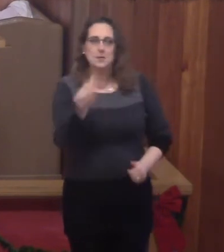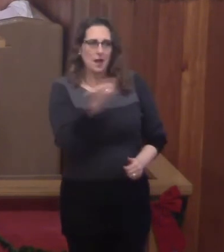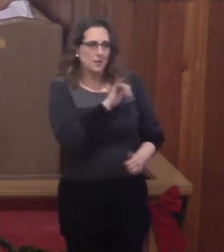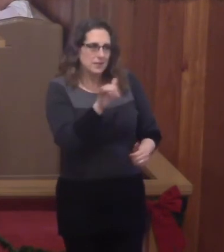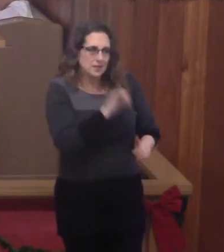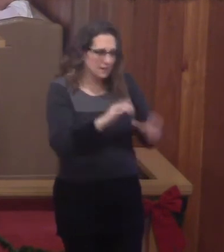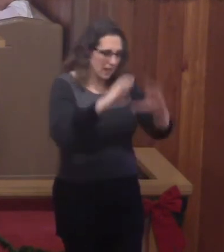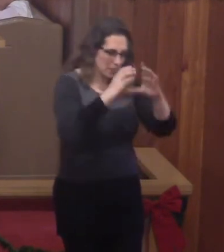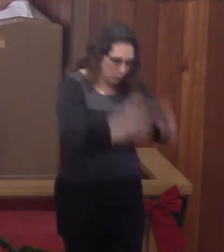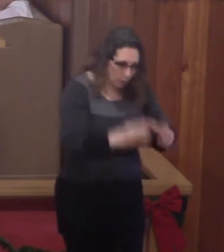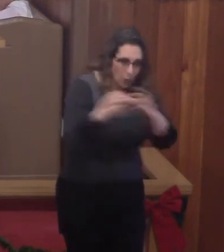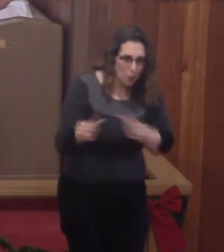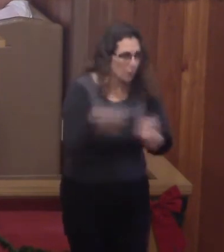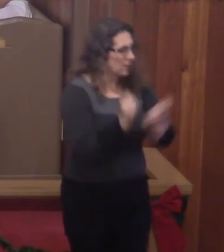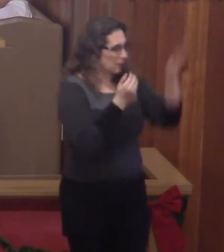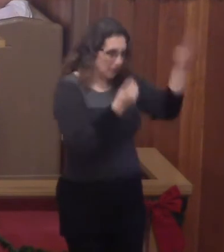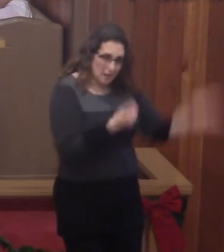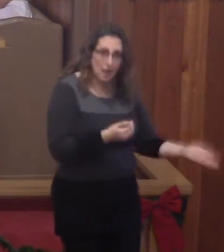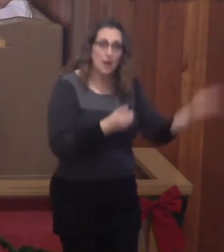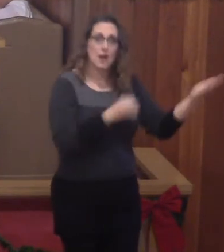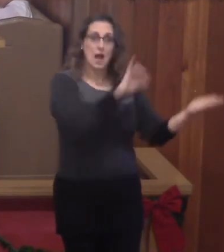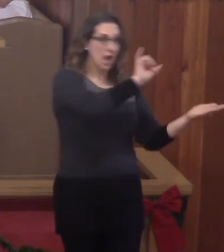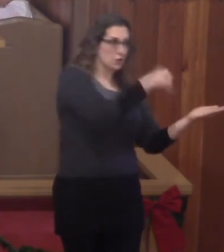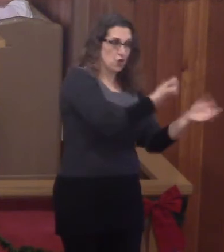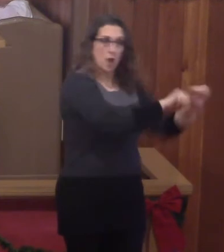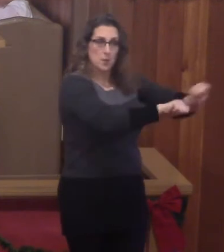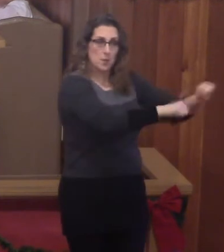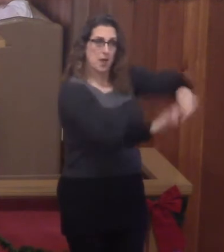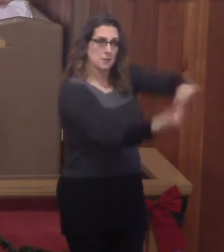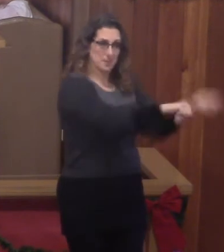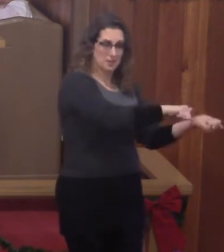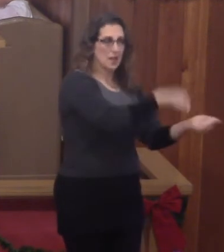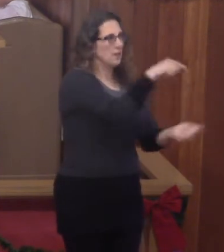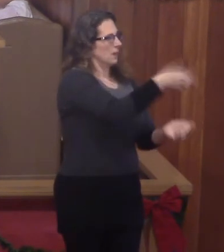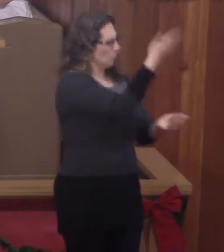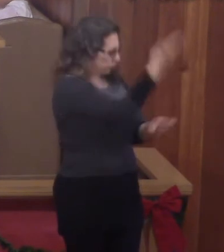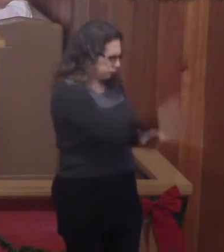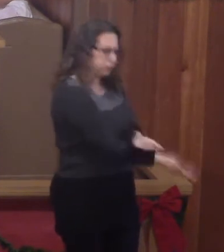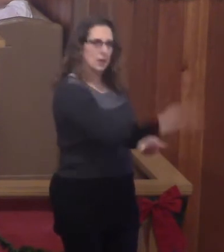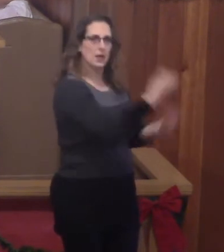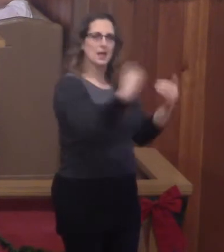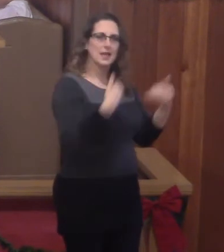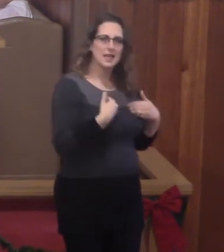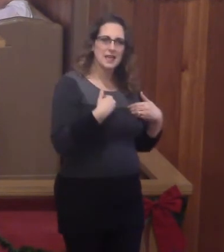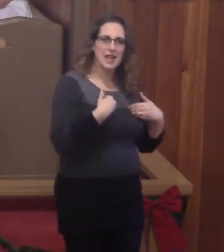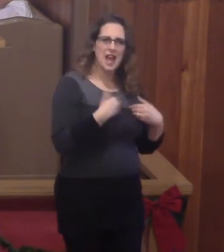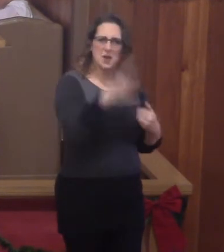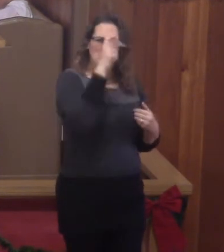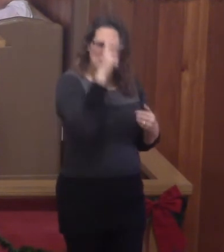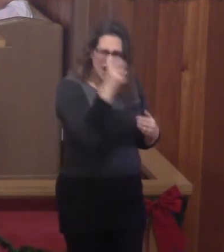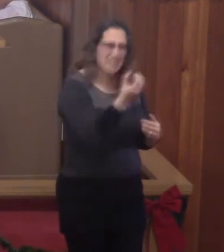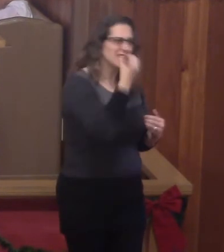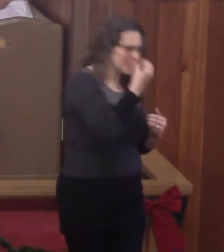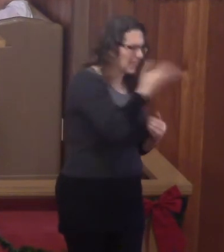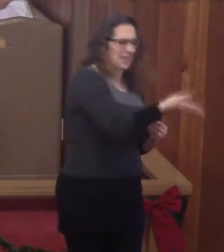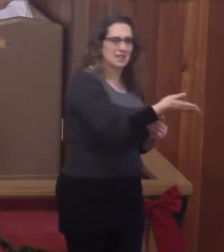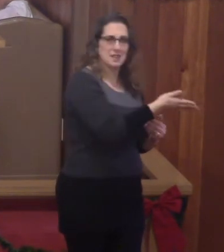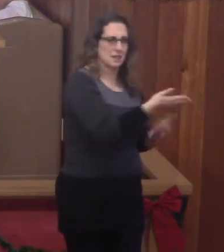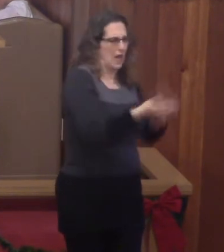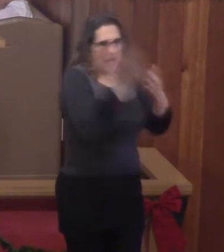category as St. John the Baptist. I mean, that guy had grasshoppers that wore locusts, whatever they are. You know, I can't tell the